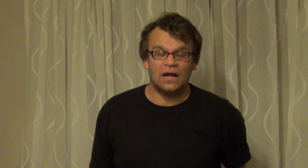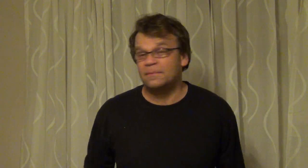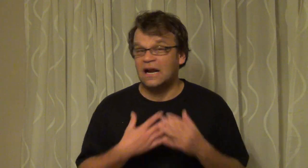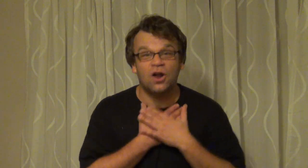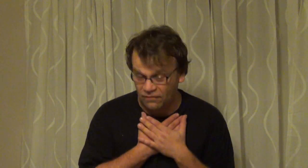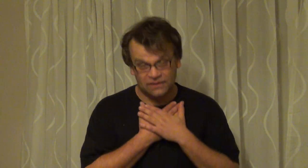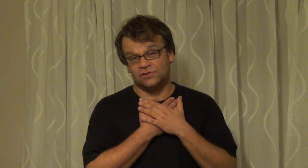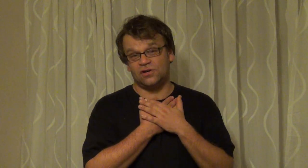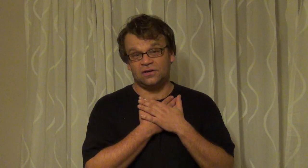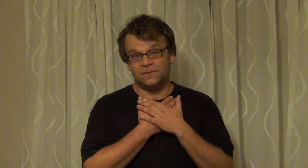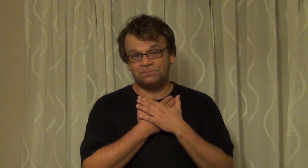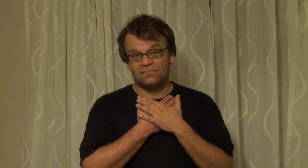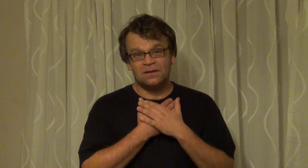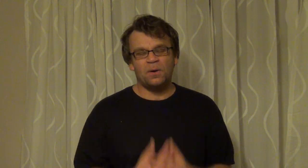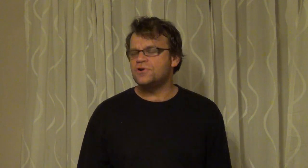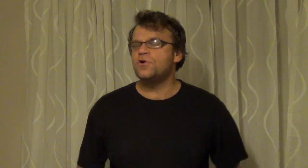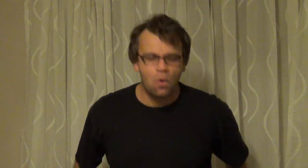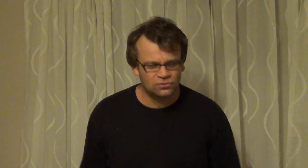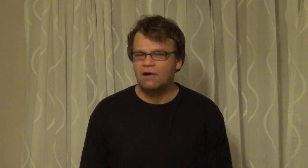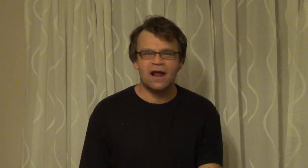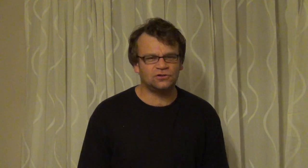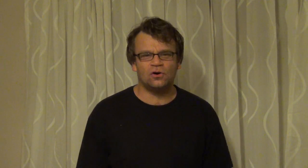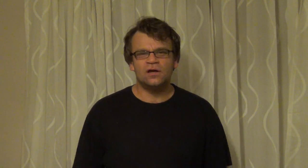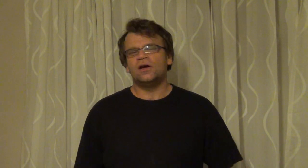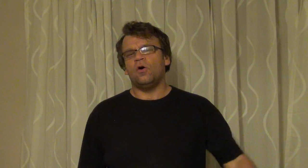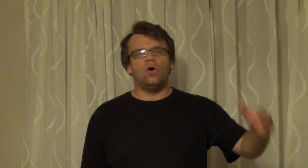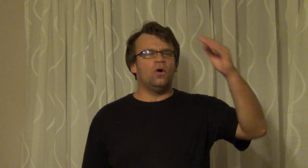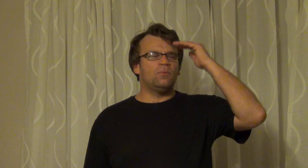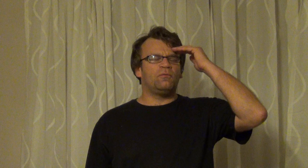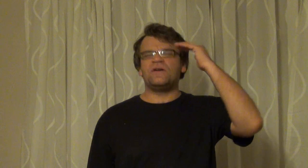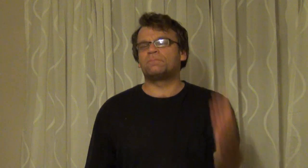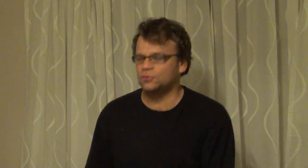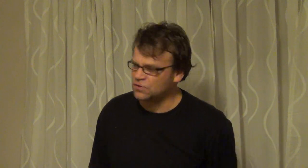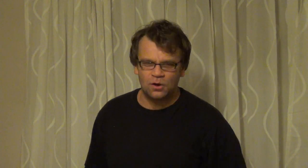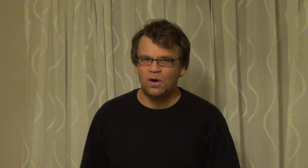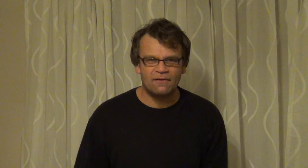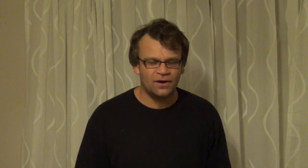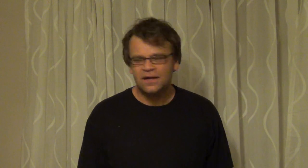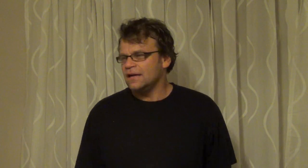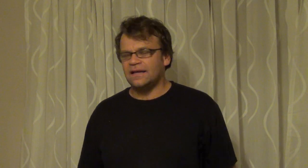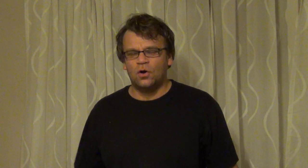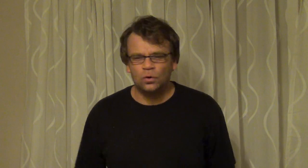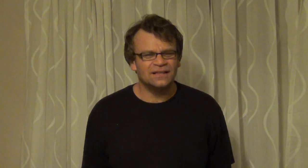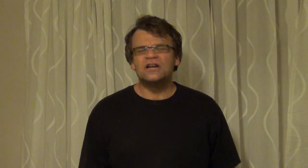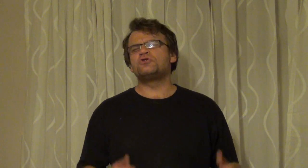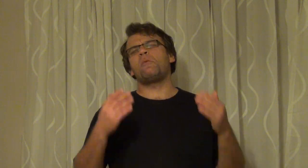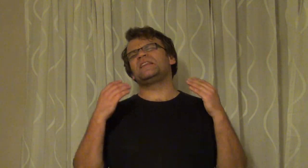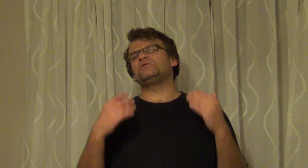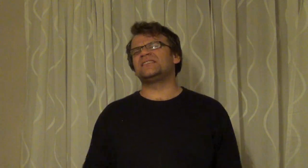I mean I love Elton John but no director or film producer or whatever they're called nobody uses